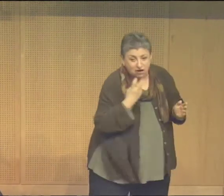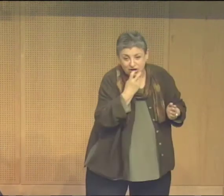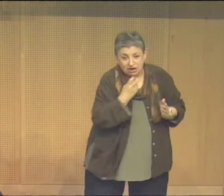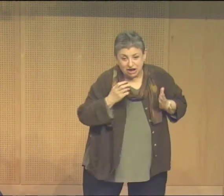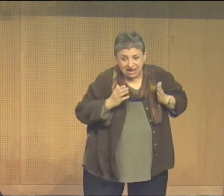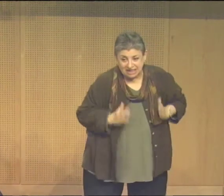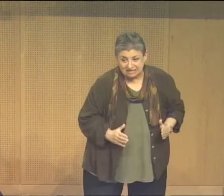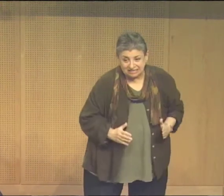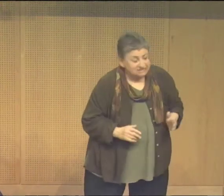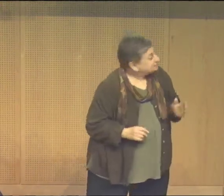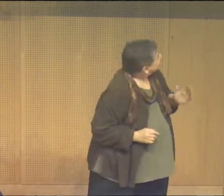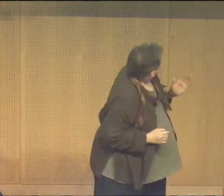Oralist.